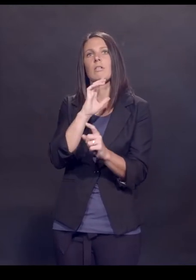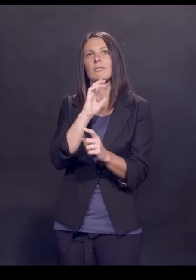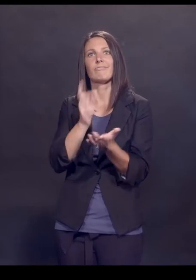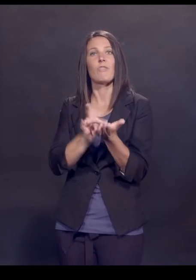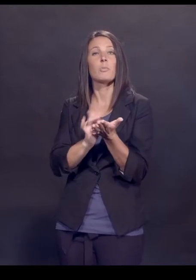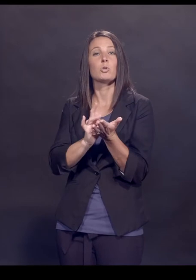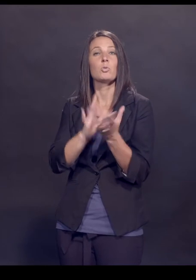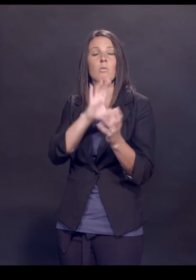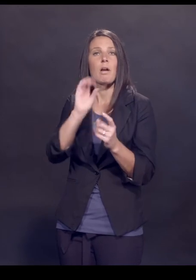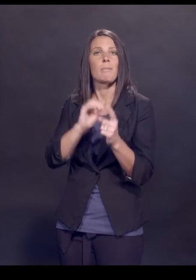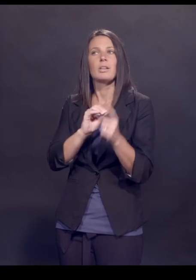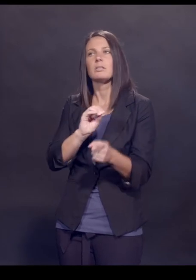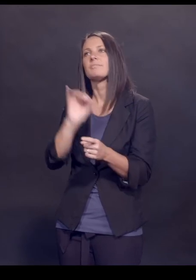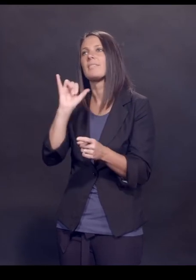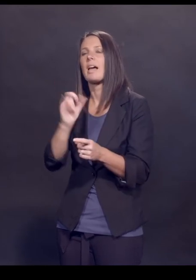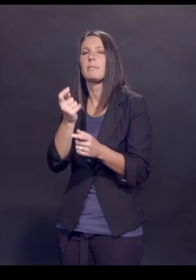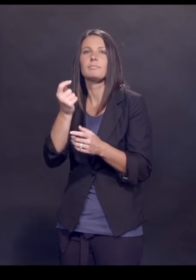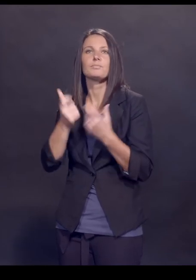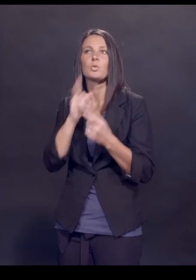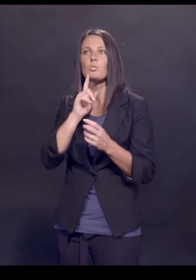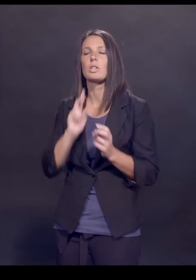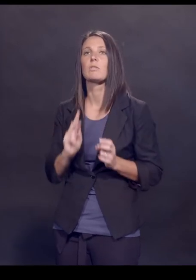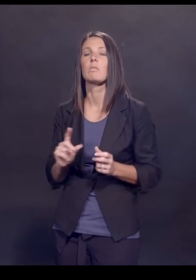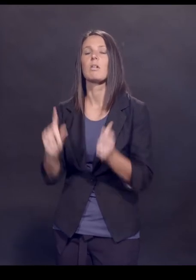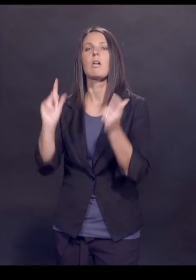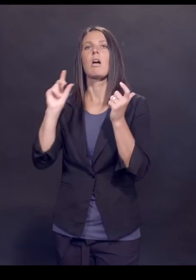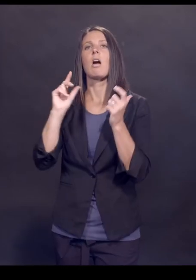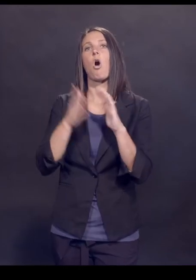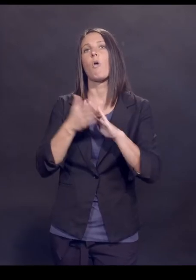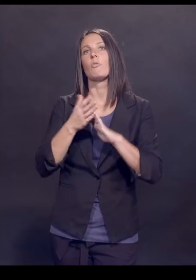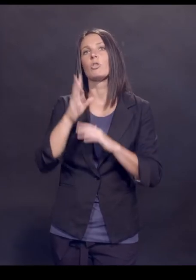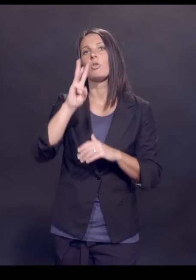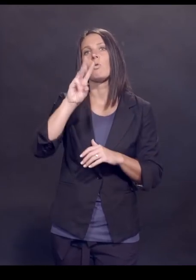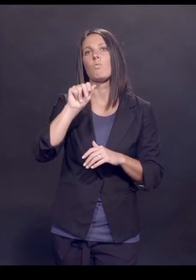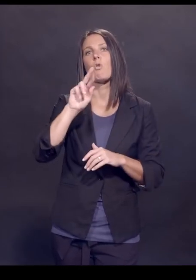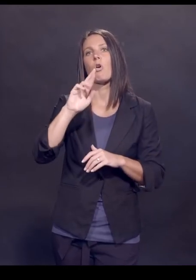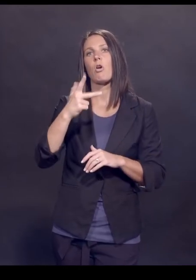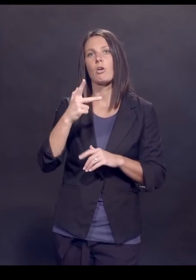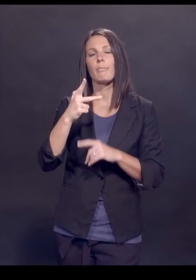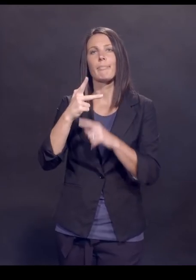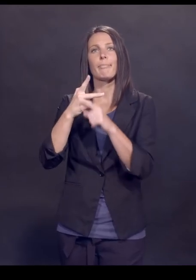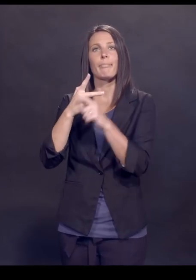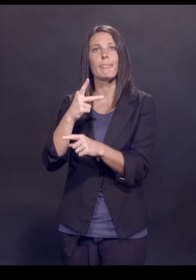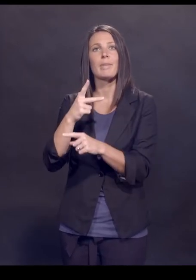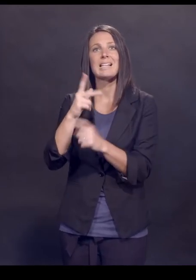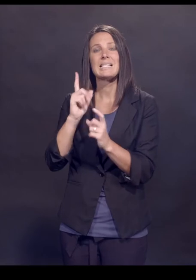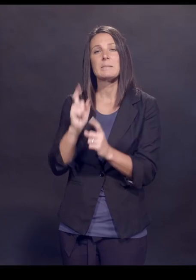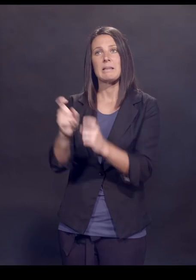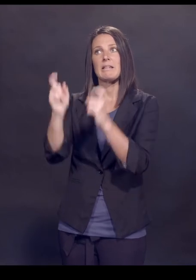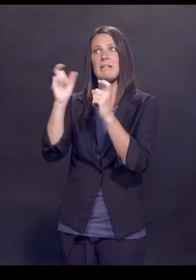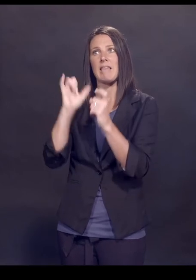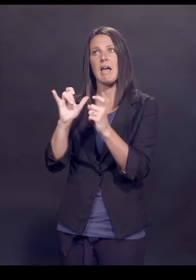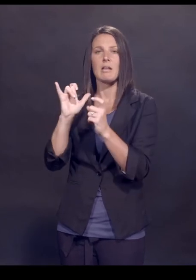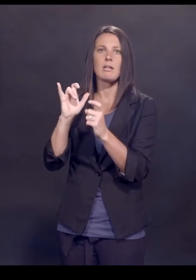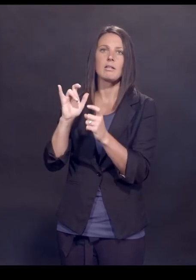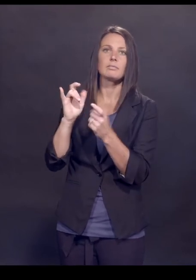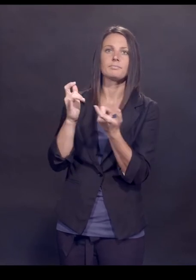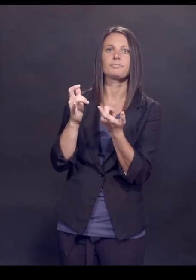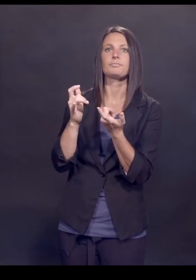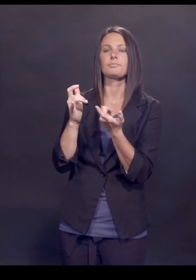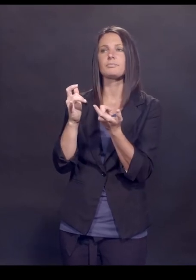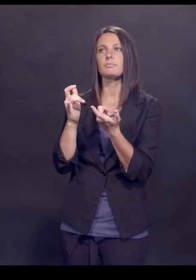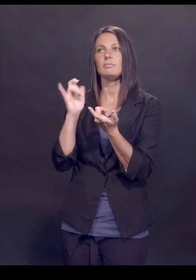more than anything else. So so-called Operation Warp Speed, which was a brainchild of Peter Marks, who obviously was a fan of